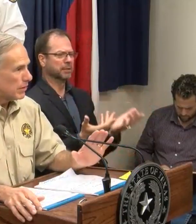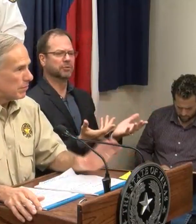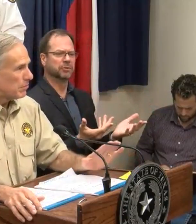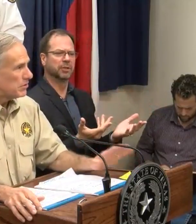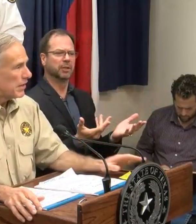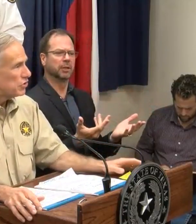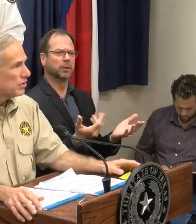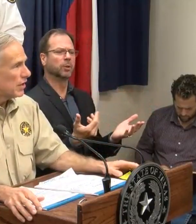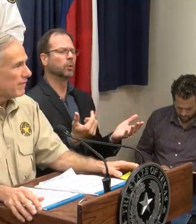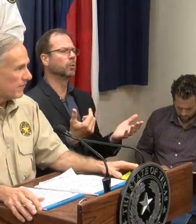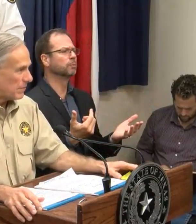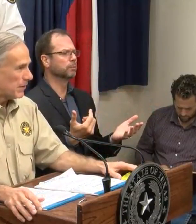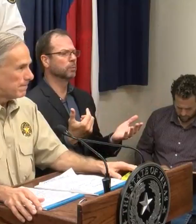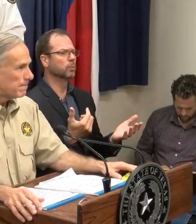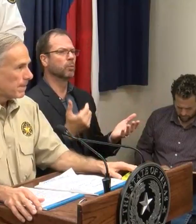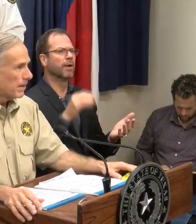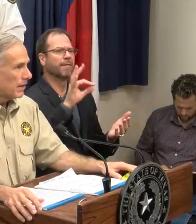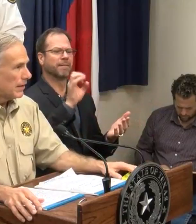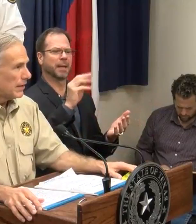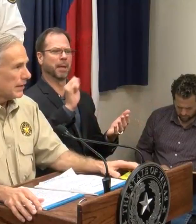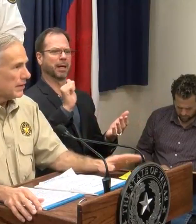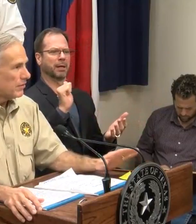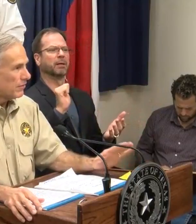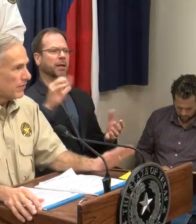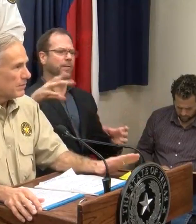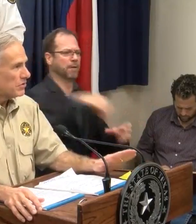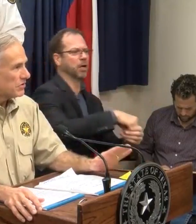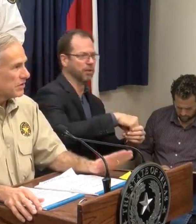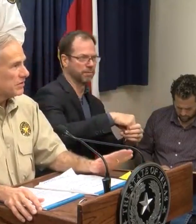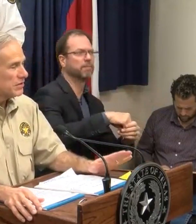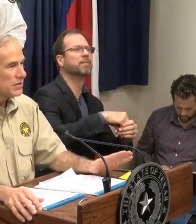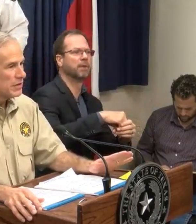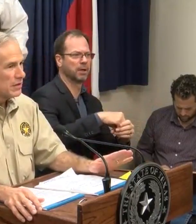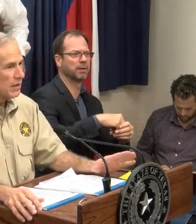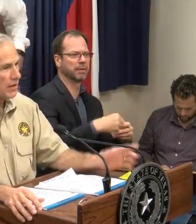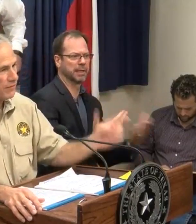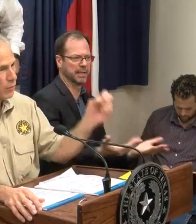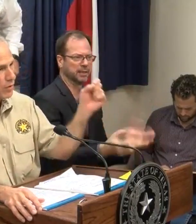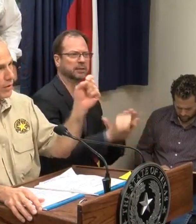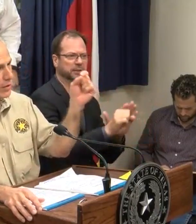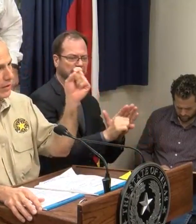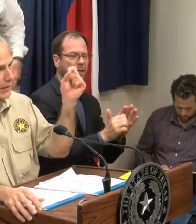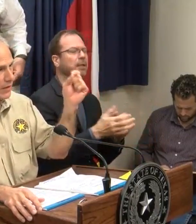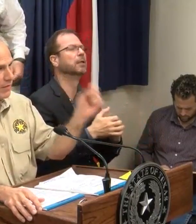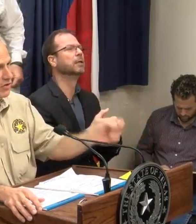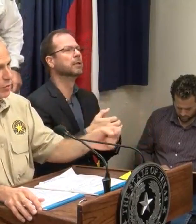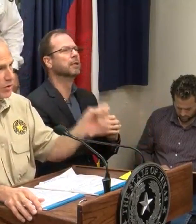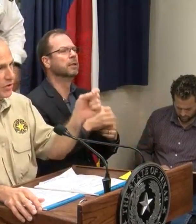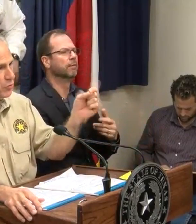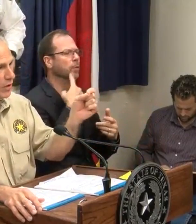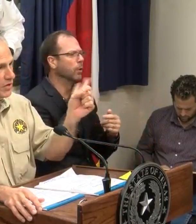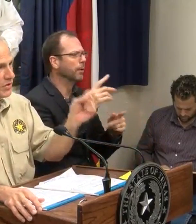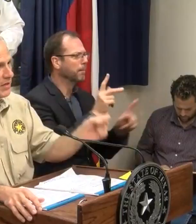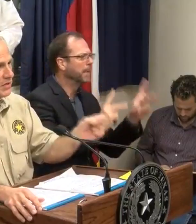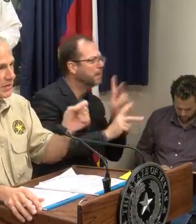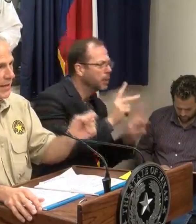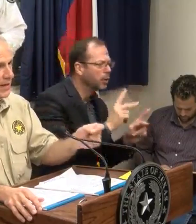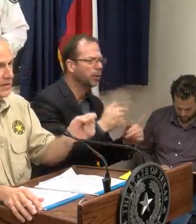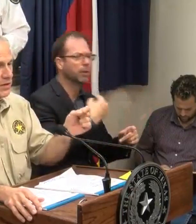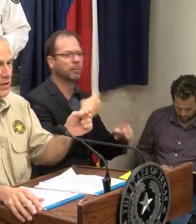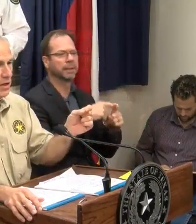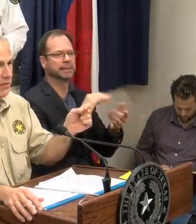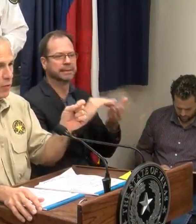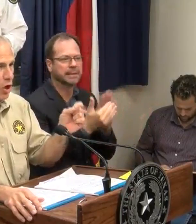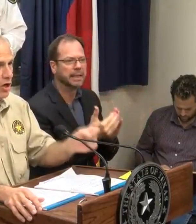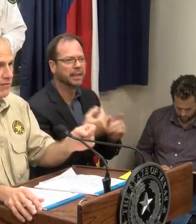implementation of FEMA and FEMA's assistance for individuals as well as cities and